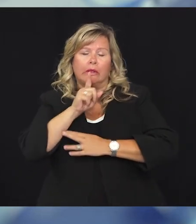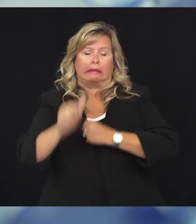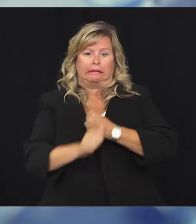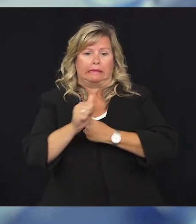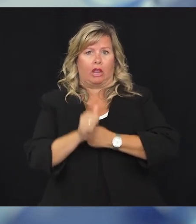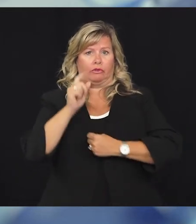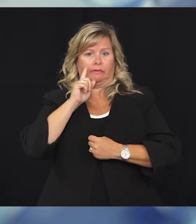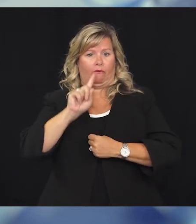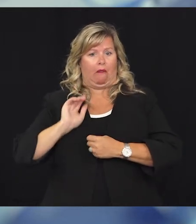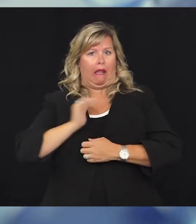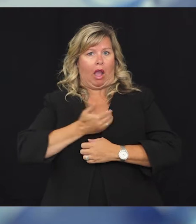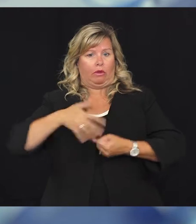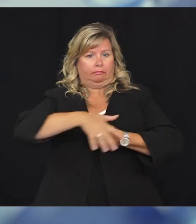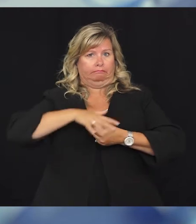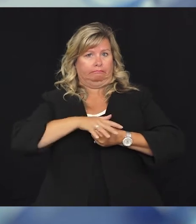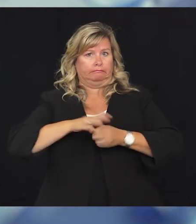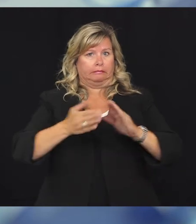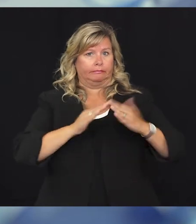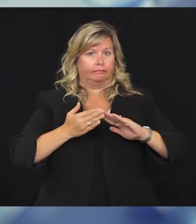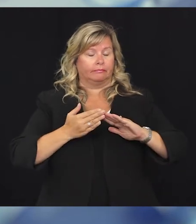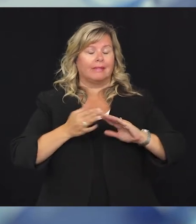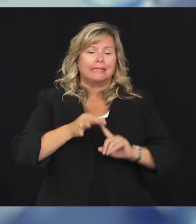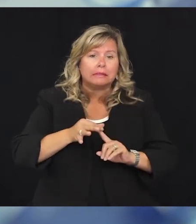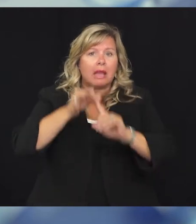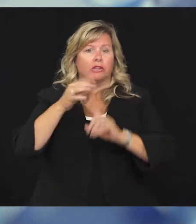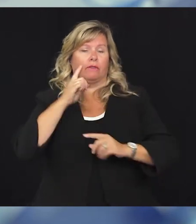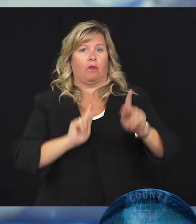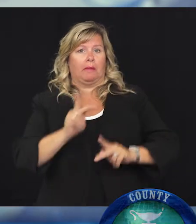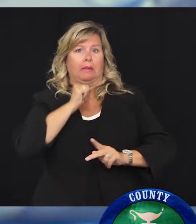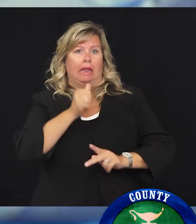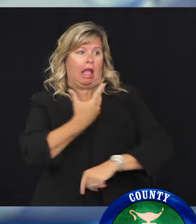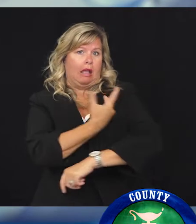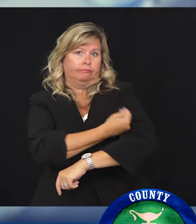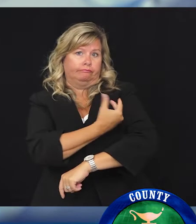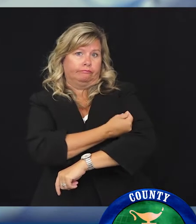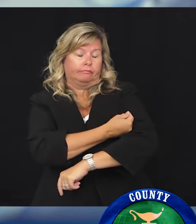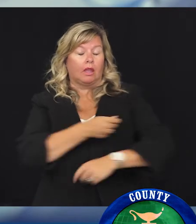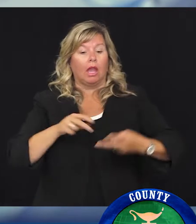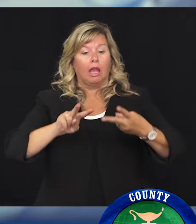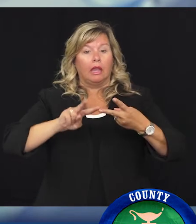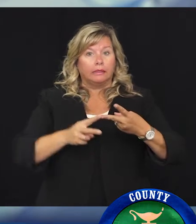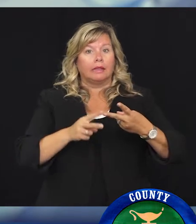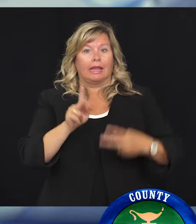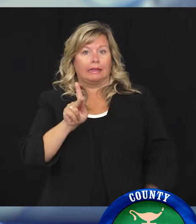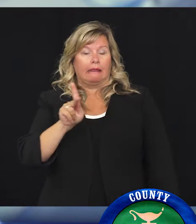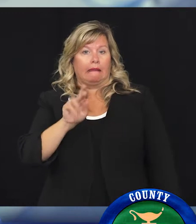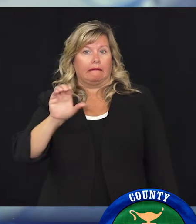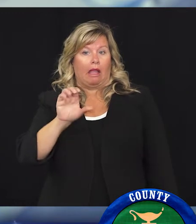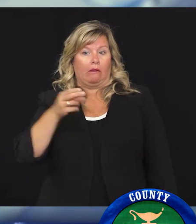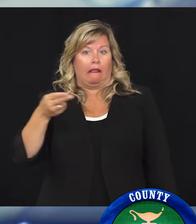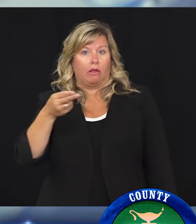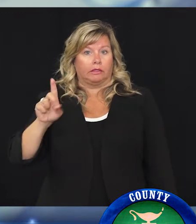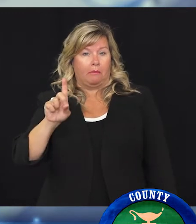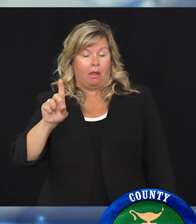to our community, especially to unvaccinated people. Secondly, that the Kent County Health Department encourages schools and